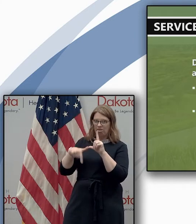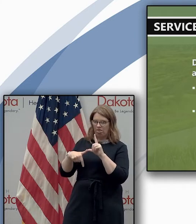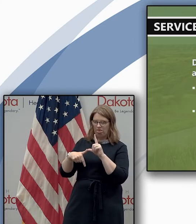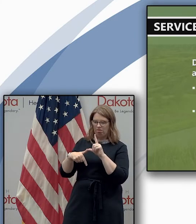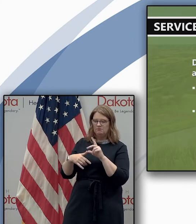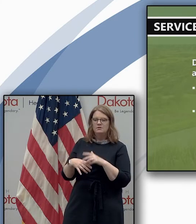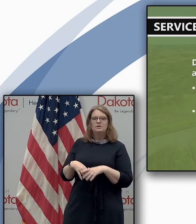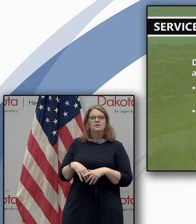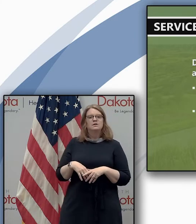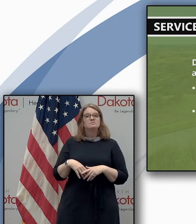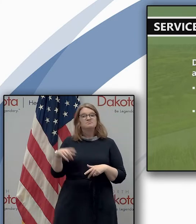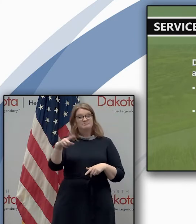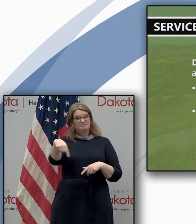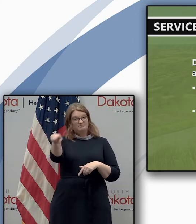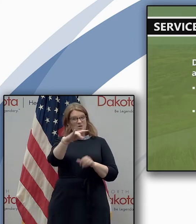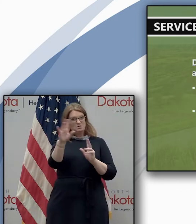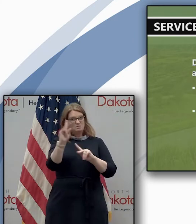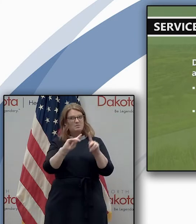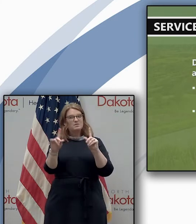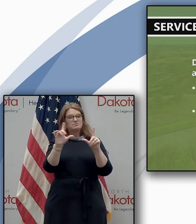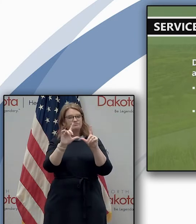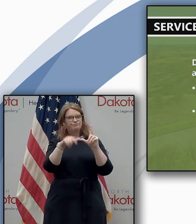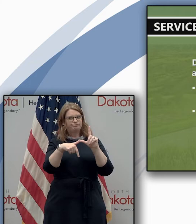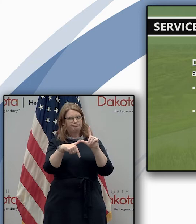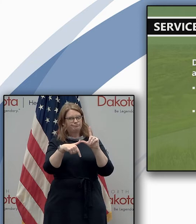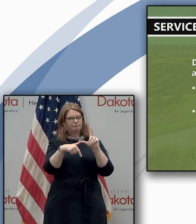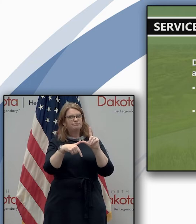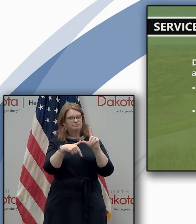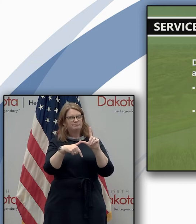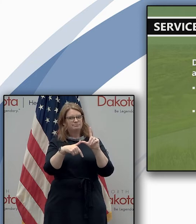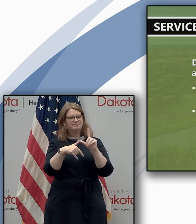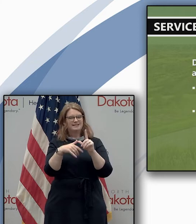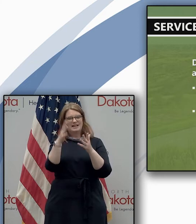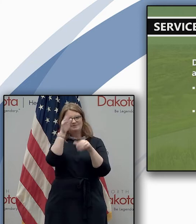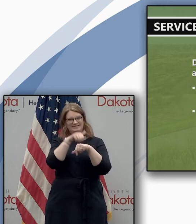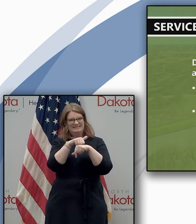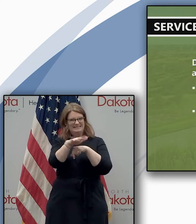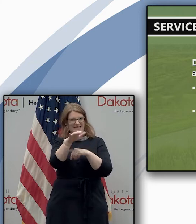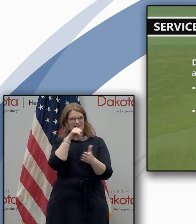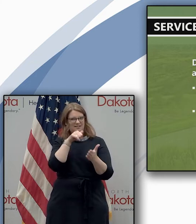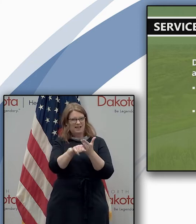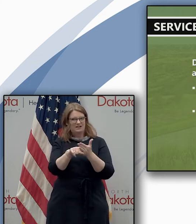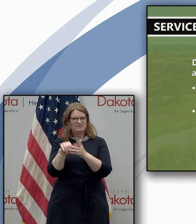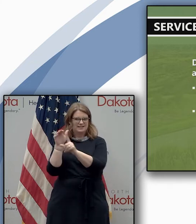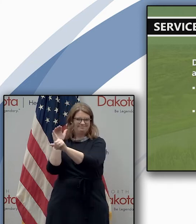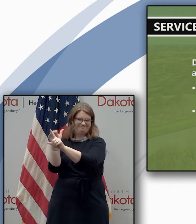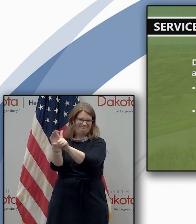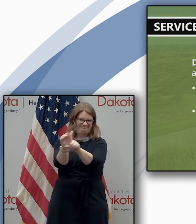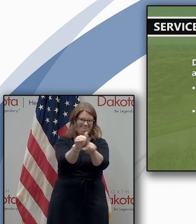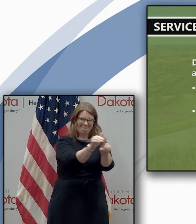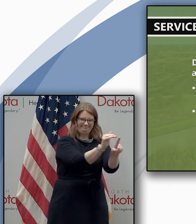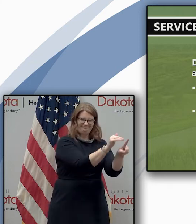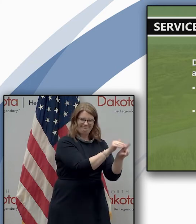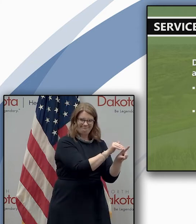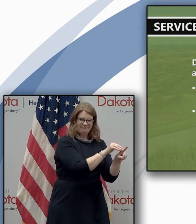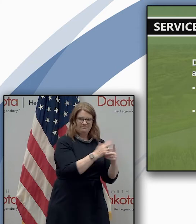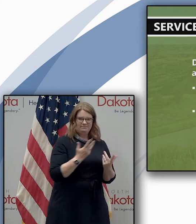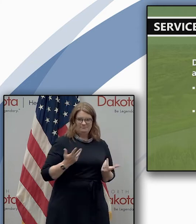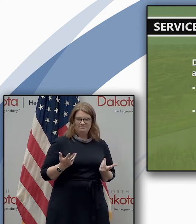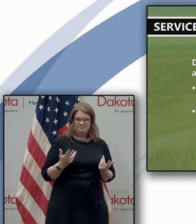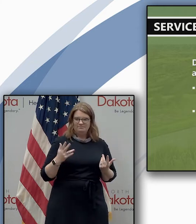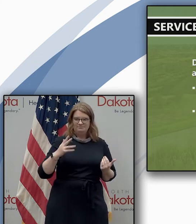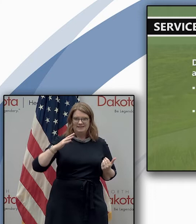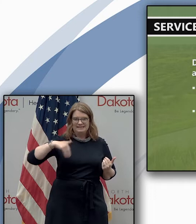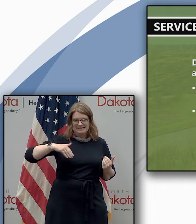have been sent to those customers whose drivers license have expired since march 1 and who have not yet had them had it